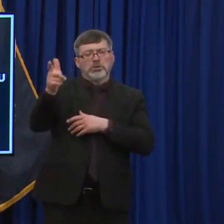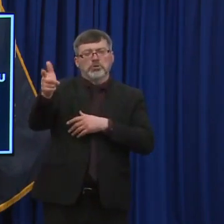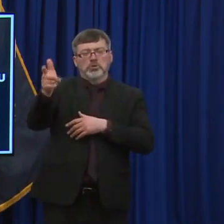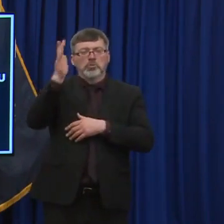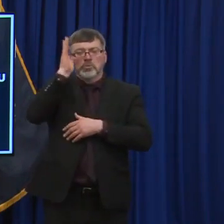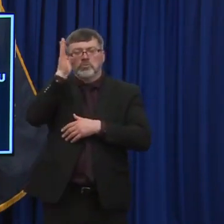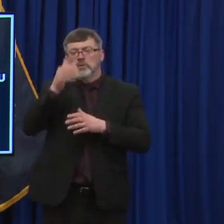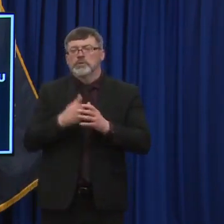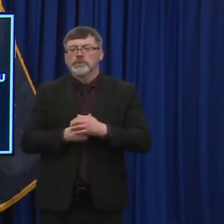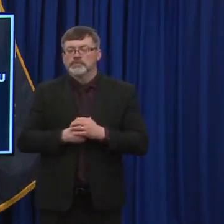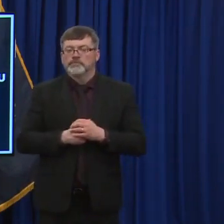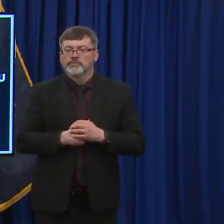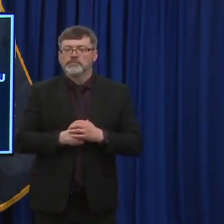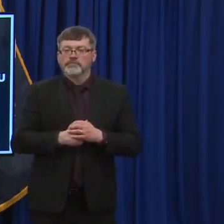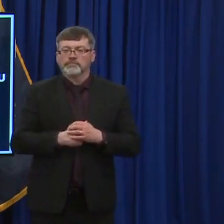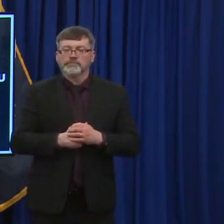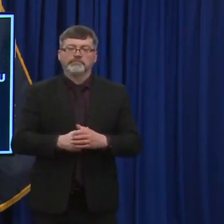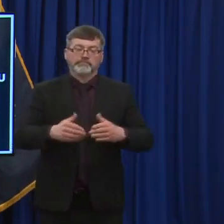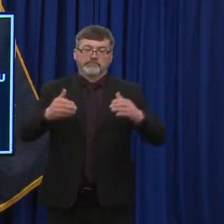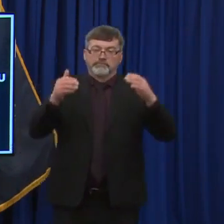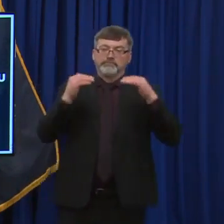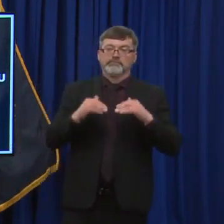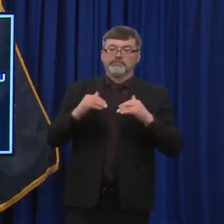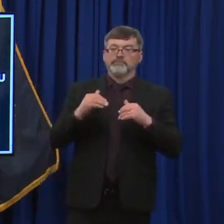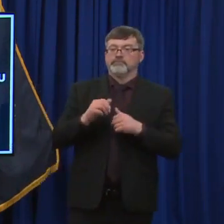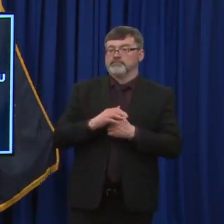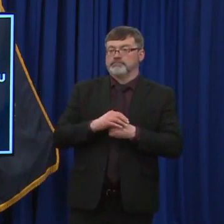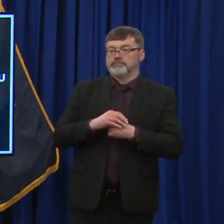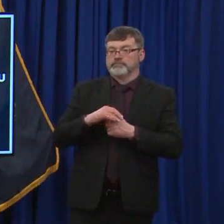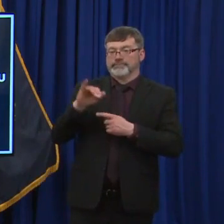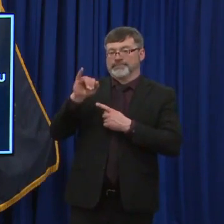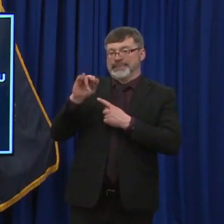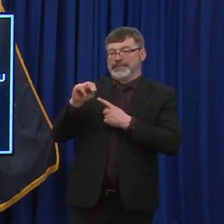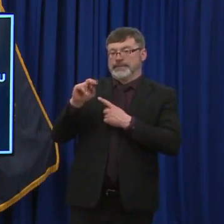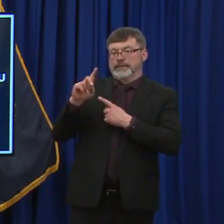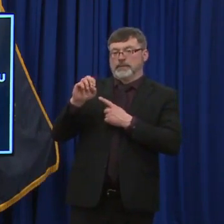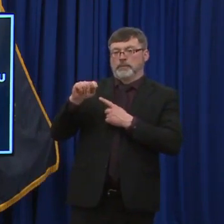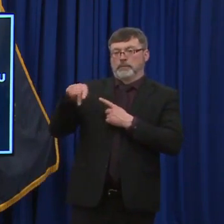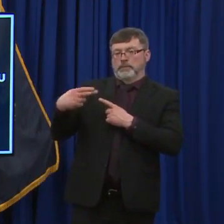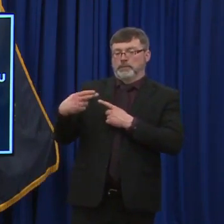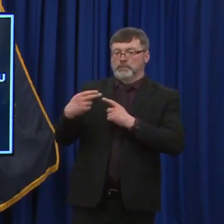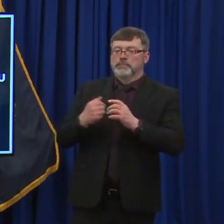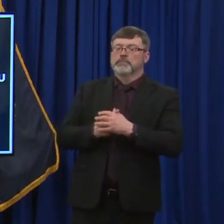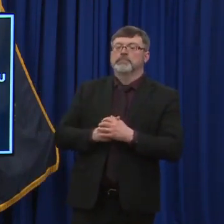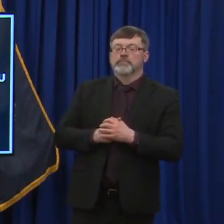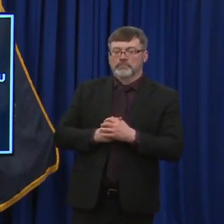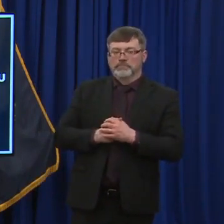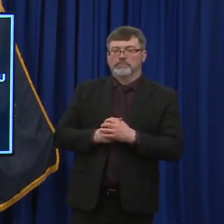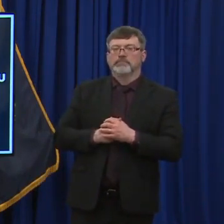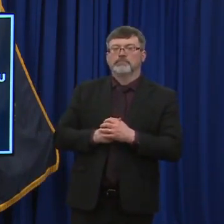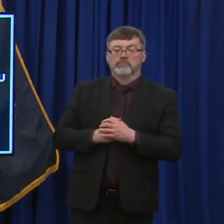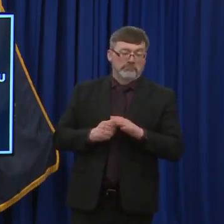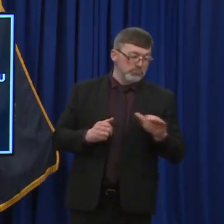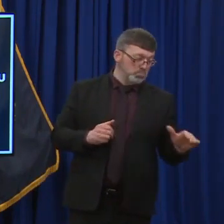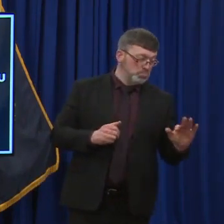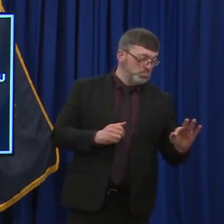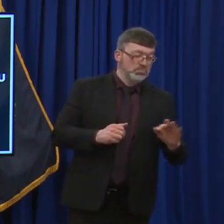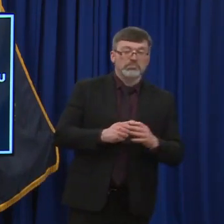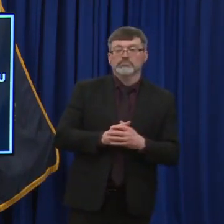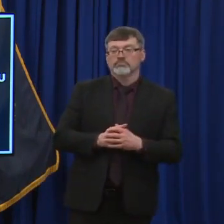And the next question comes from Nancy West with In-Depth New Hampshire. Nancy, please go ahead with your question.